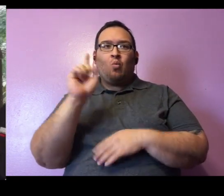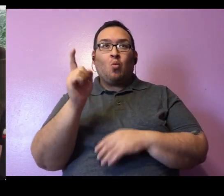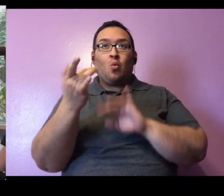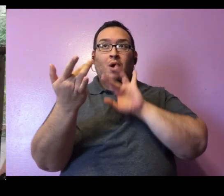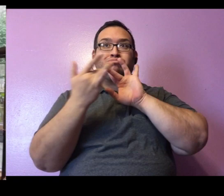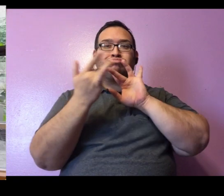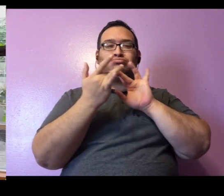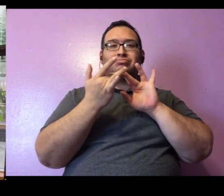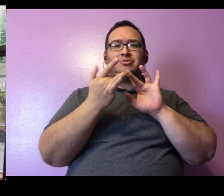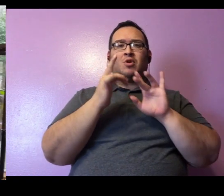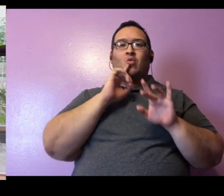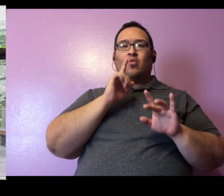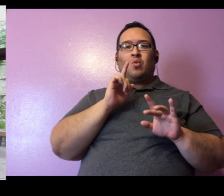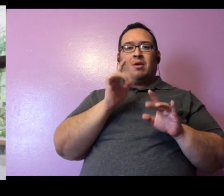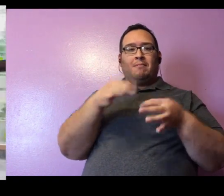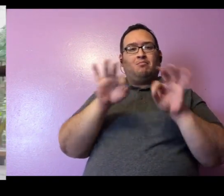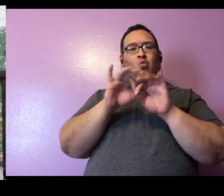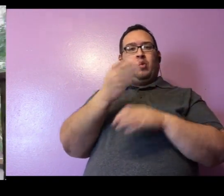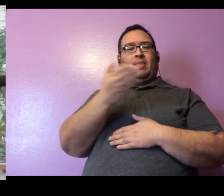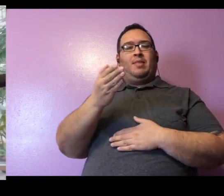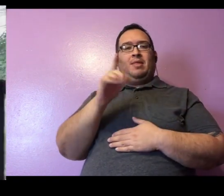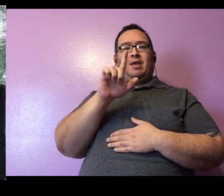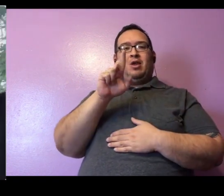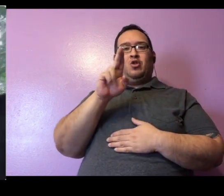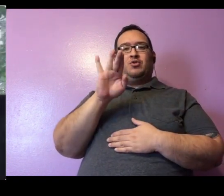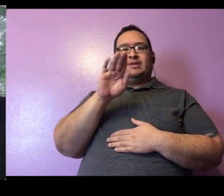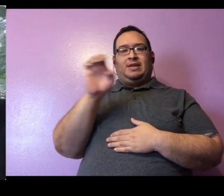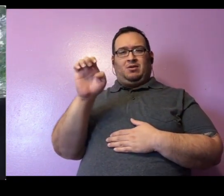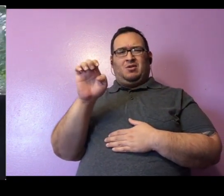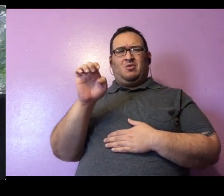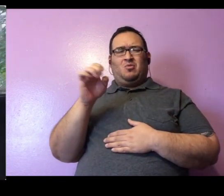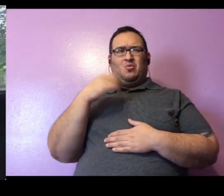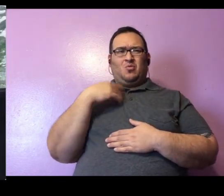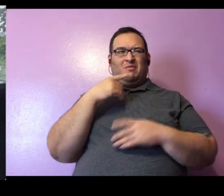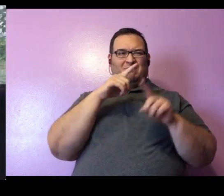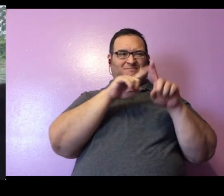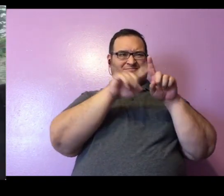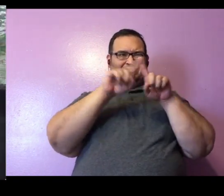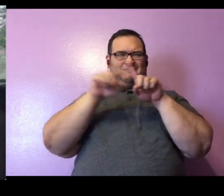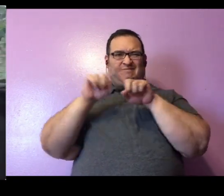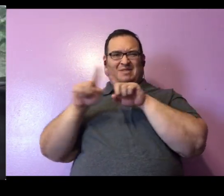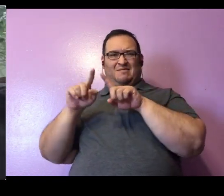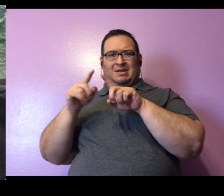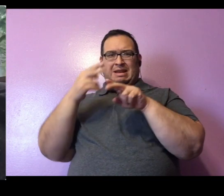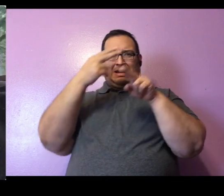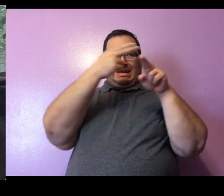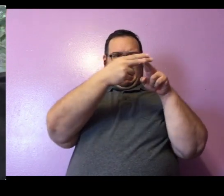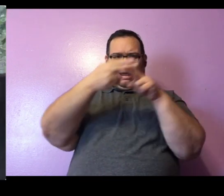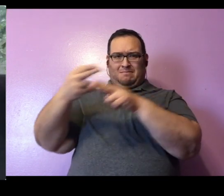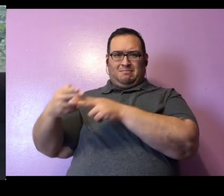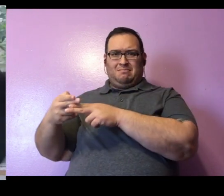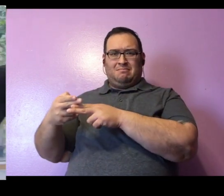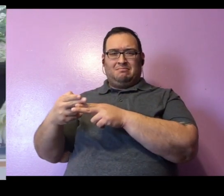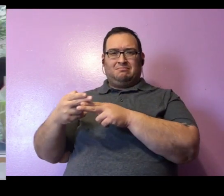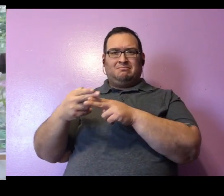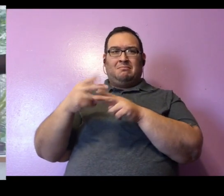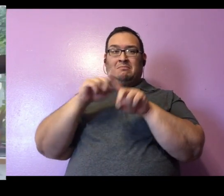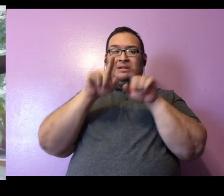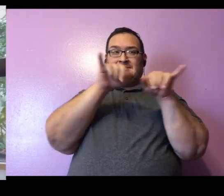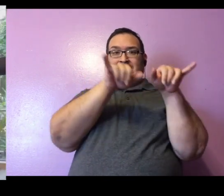So, the main event here is Lucille. Now, we're going to call her a couple different kinds of animals as this Facebook Live